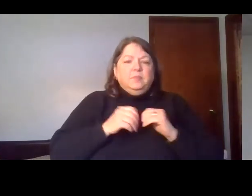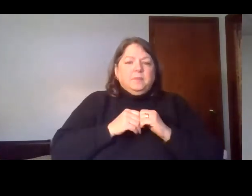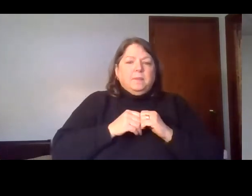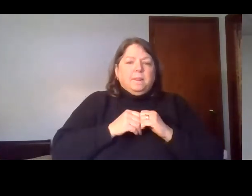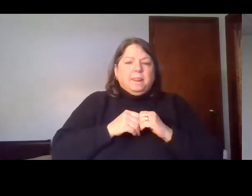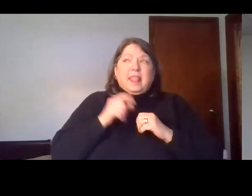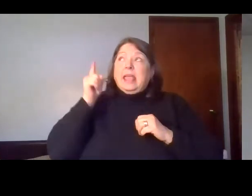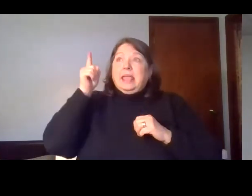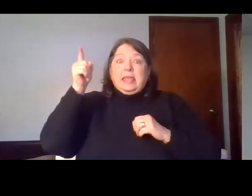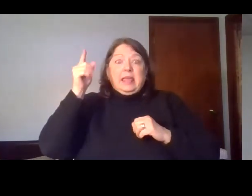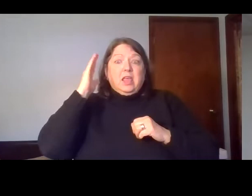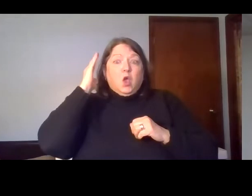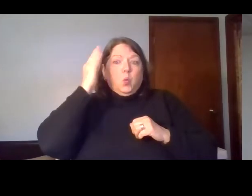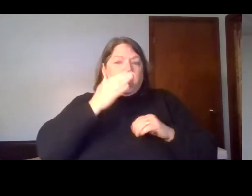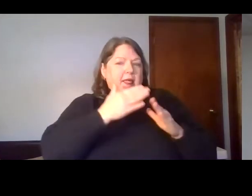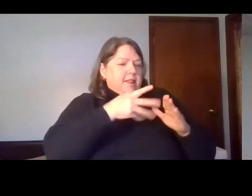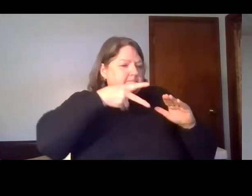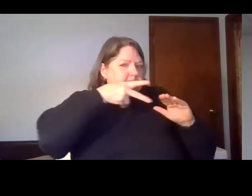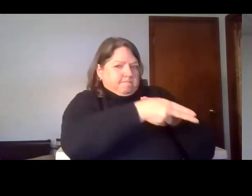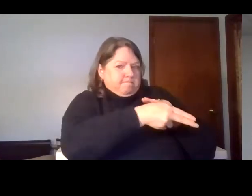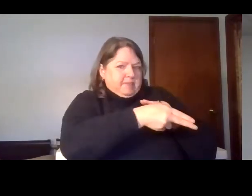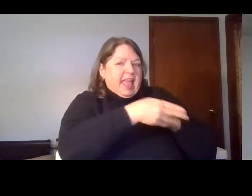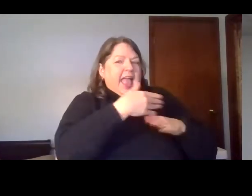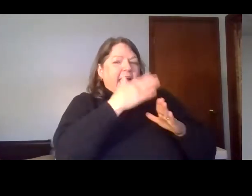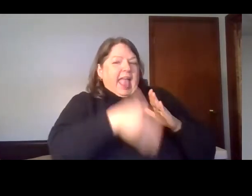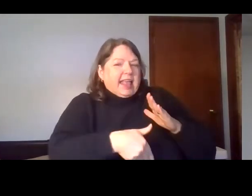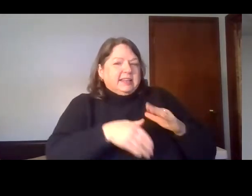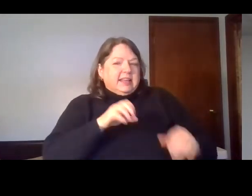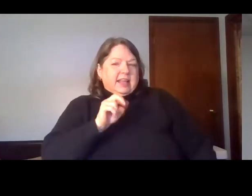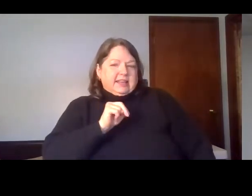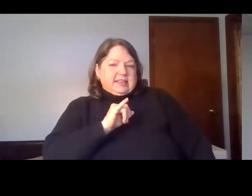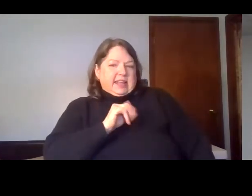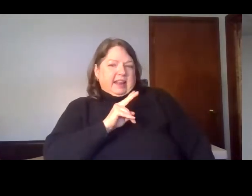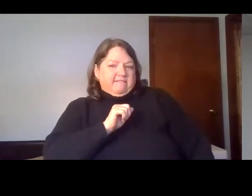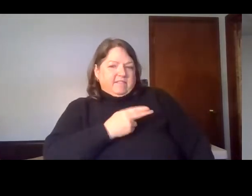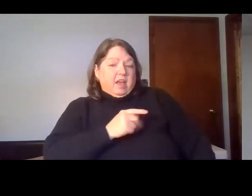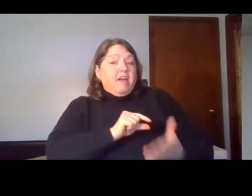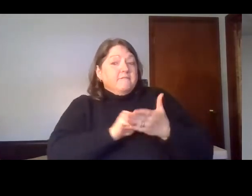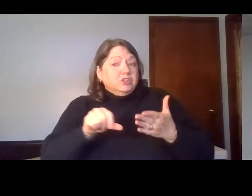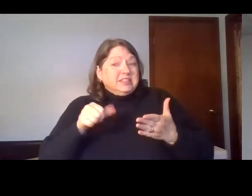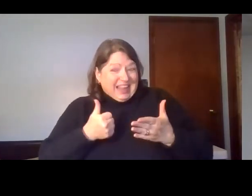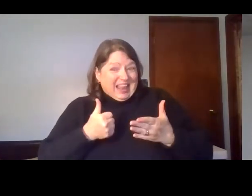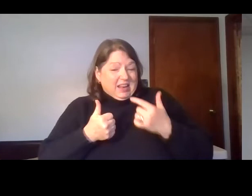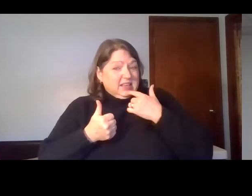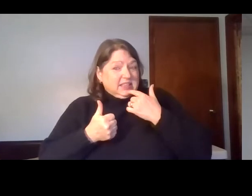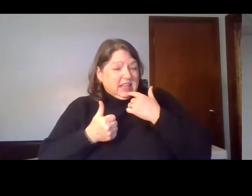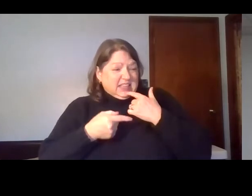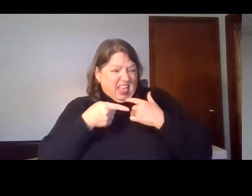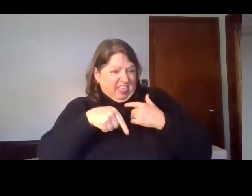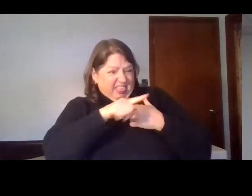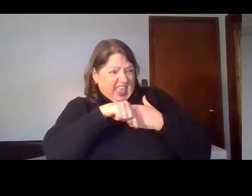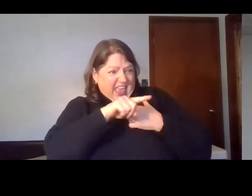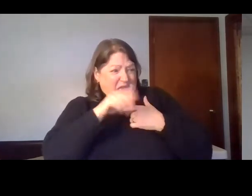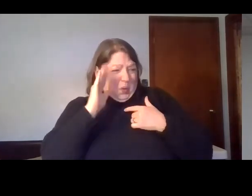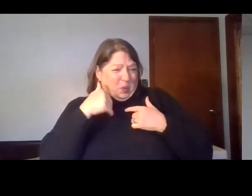to Nineveh. This is God, referring to God. Verse 10, they will be entangled, the Ninevites will be entangled among